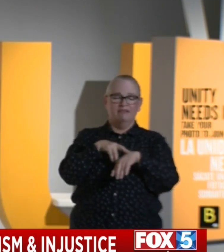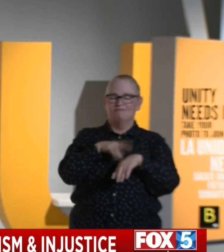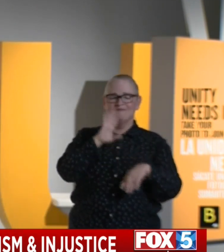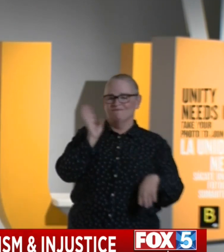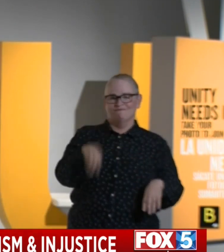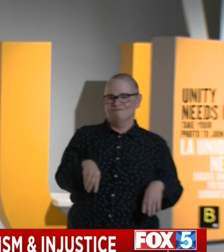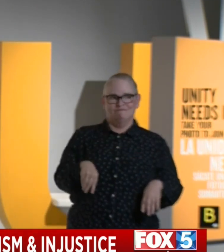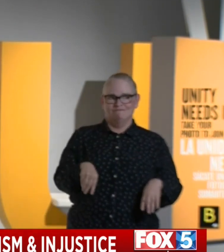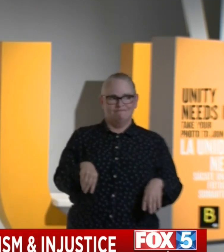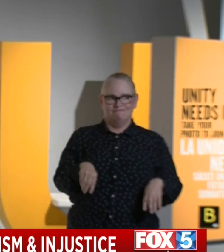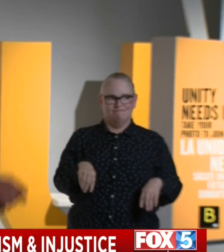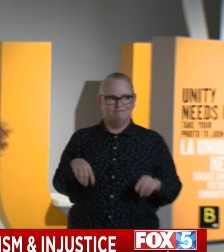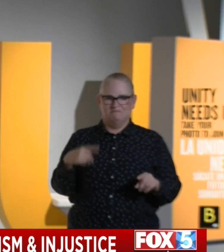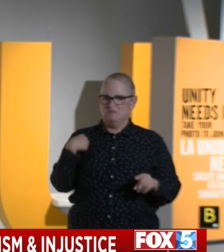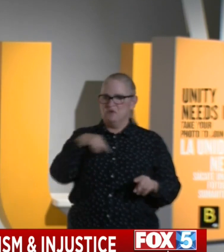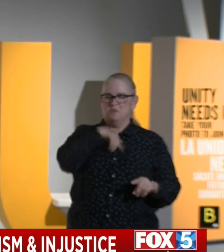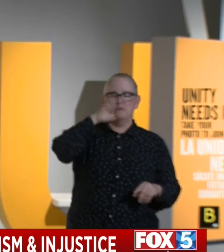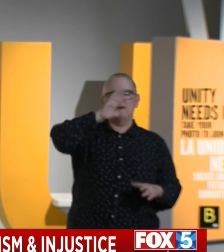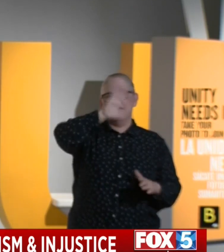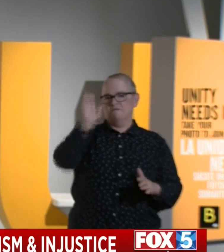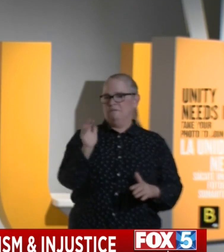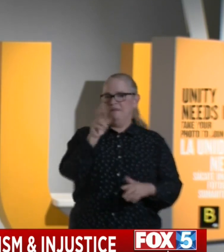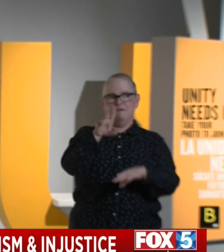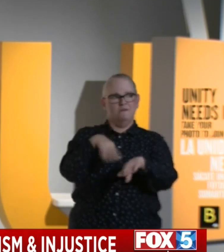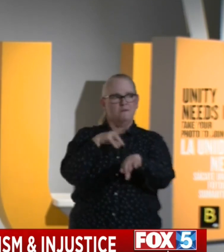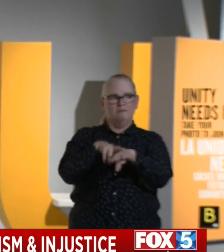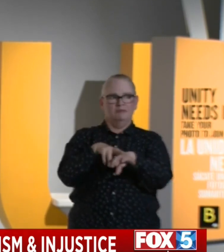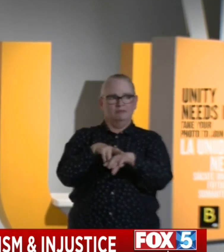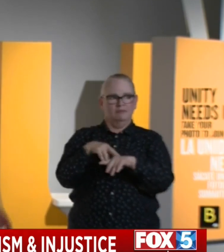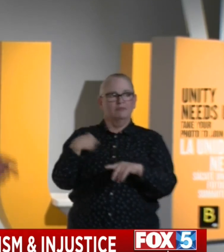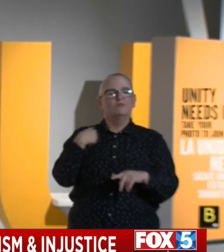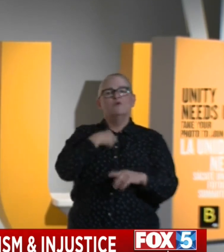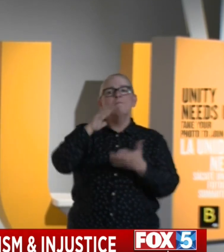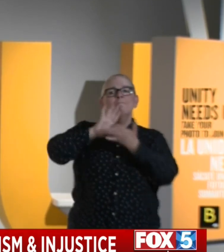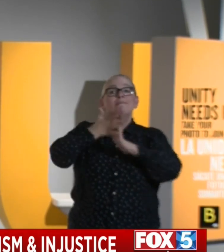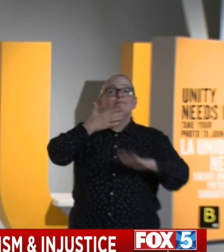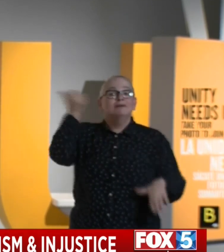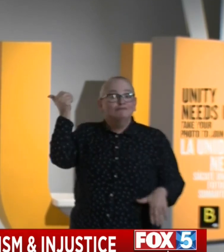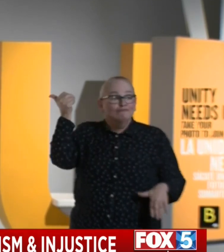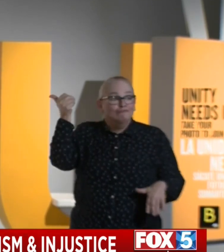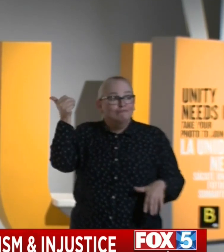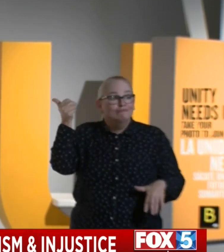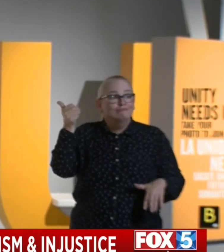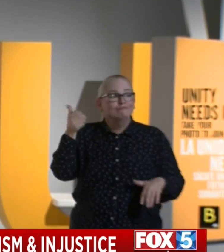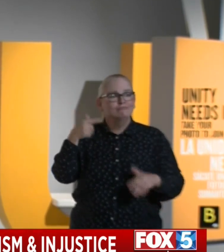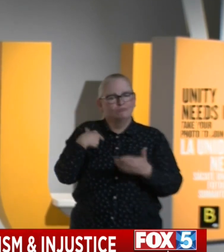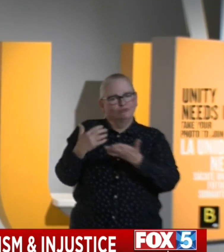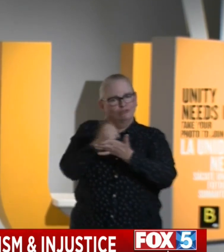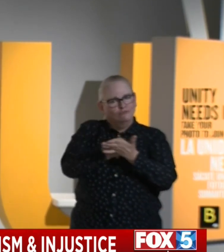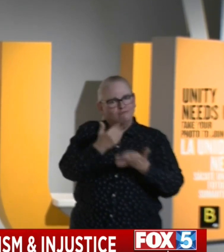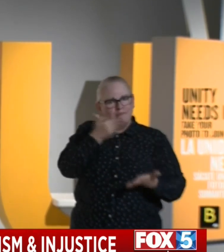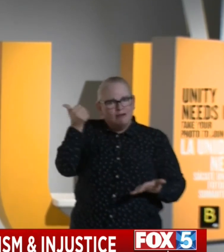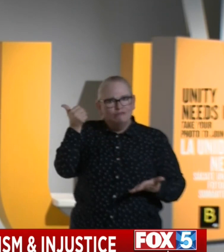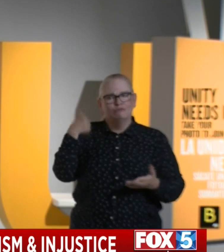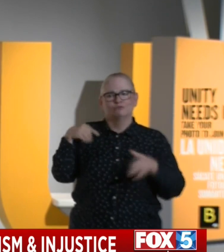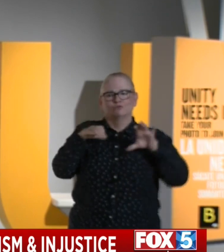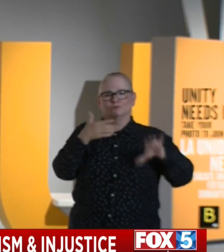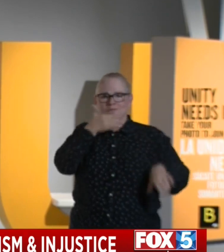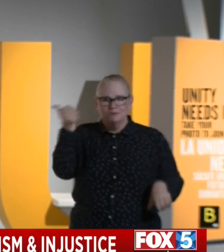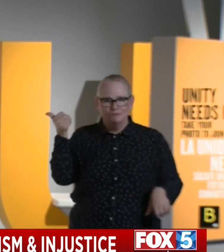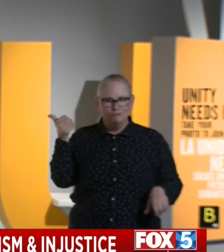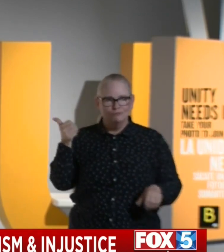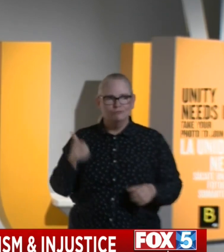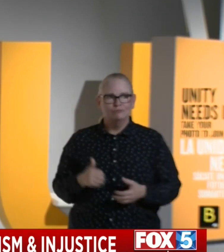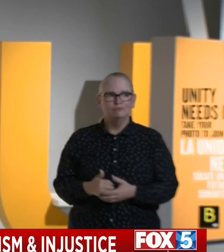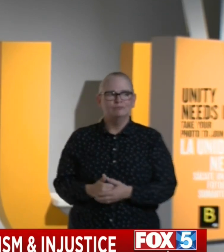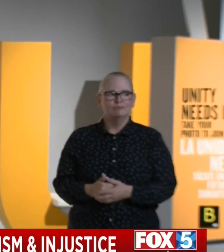back to normalcy. I want something better. We deserve something more. A generation of young people demand